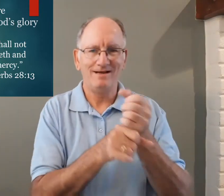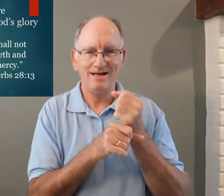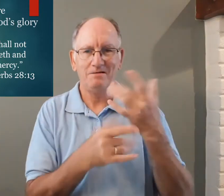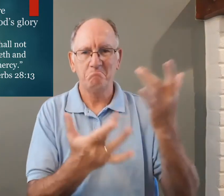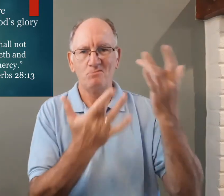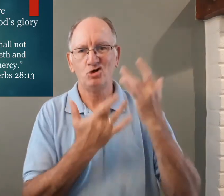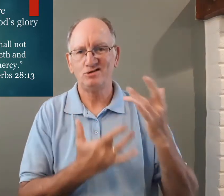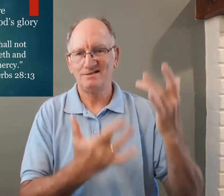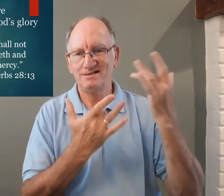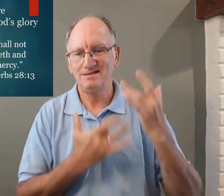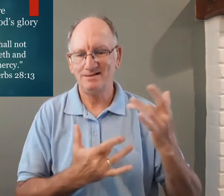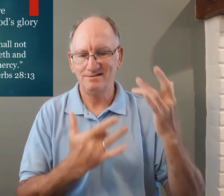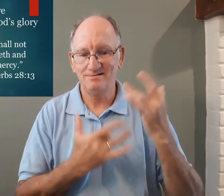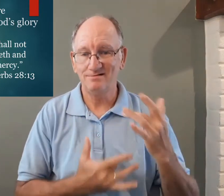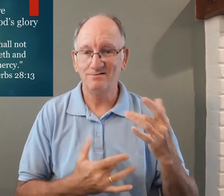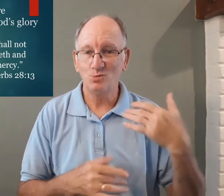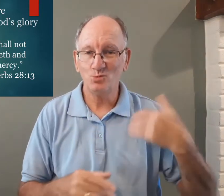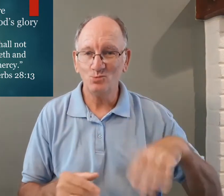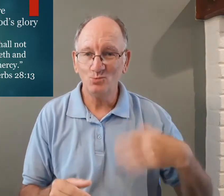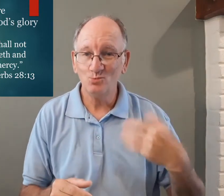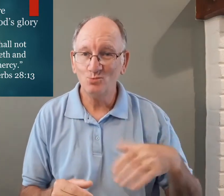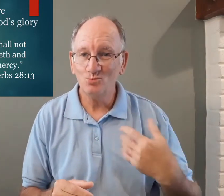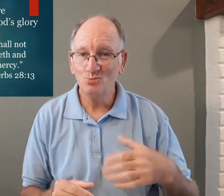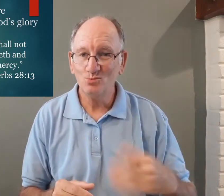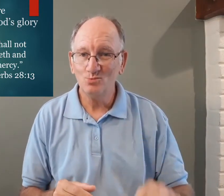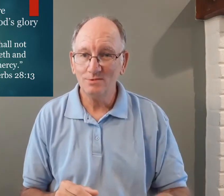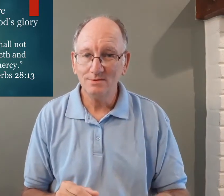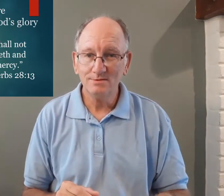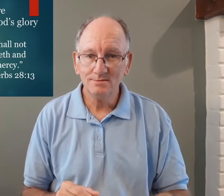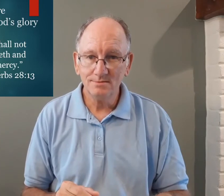shall have mercy wow